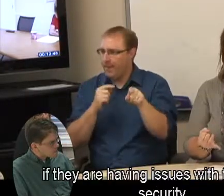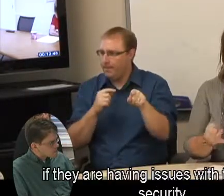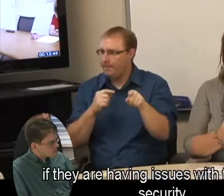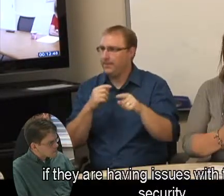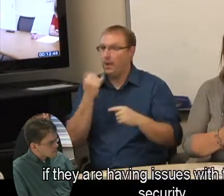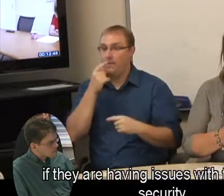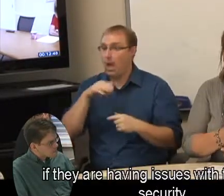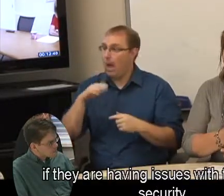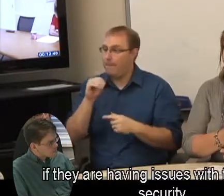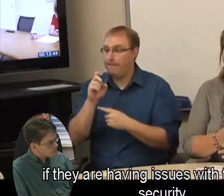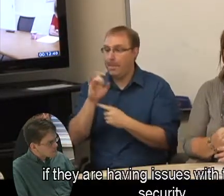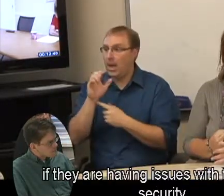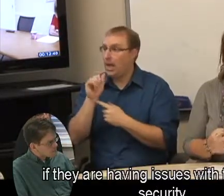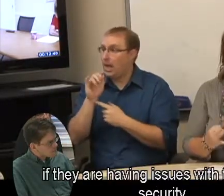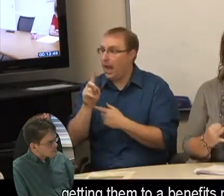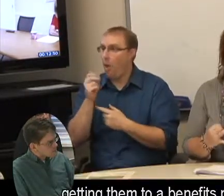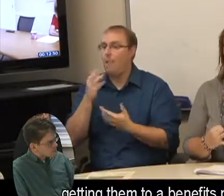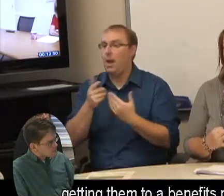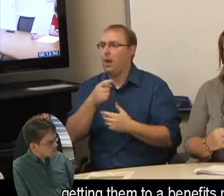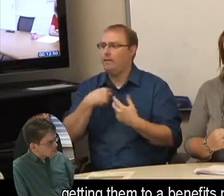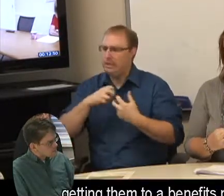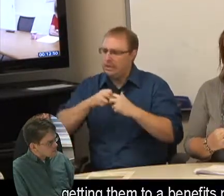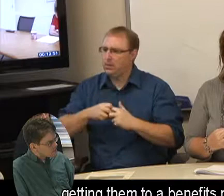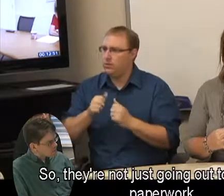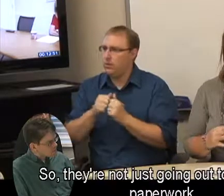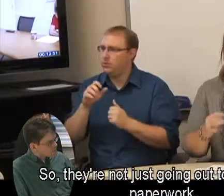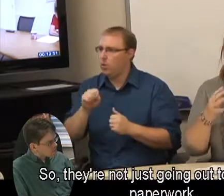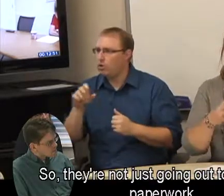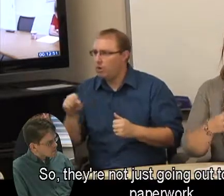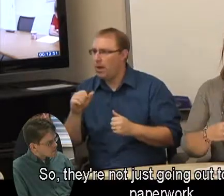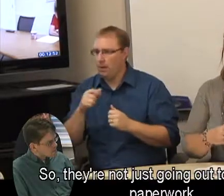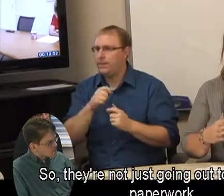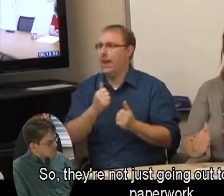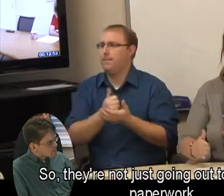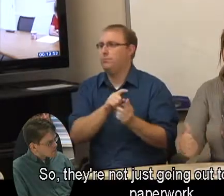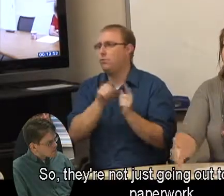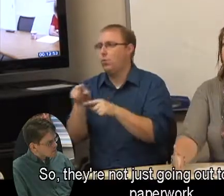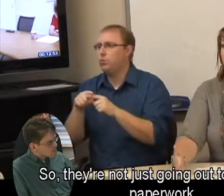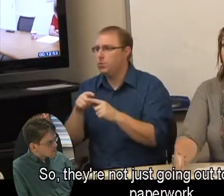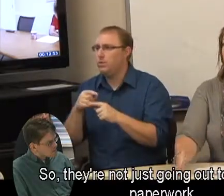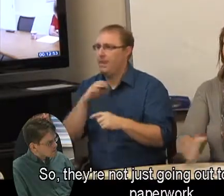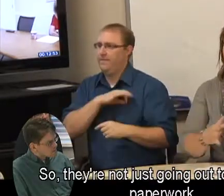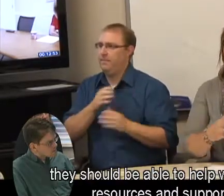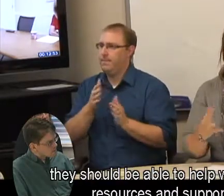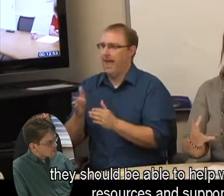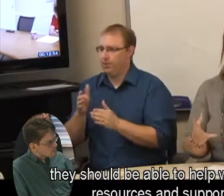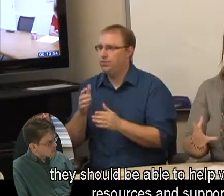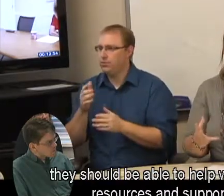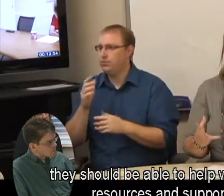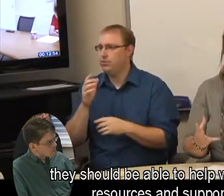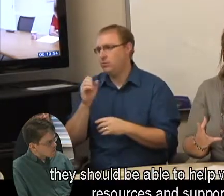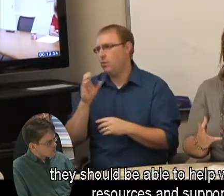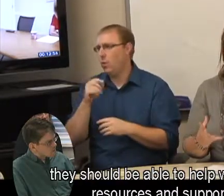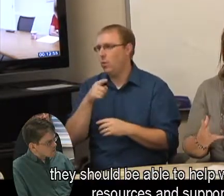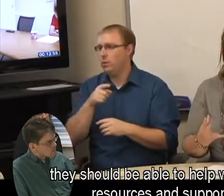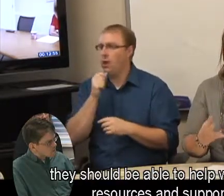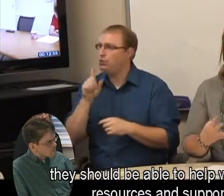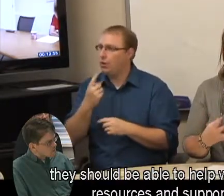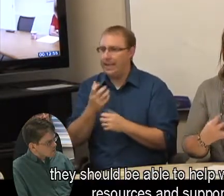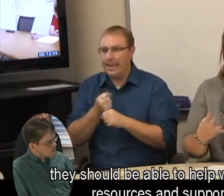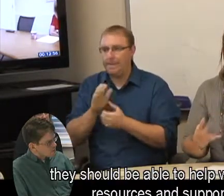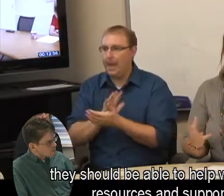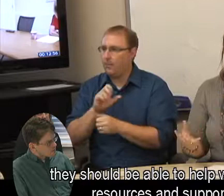they are having issues with their Social Security, getting them to a benefits planner. So, they're not just going out to fill out the paperwork. They should be able to help with